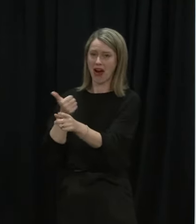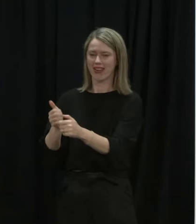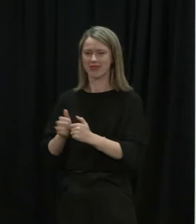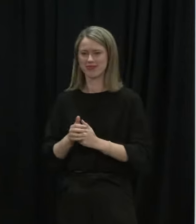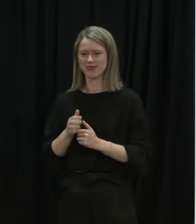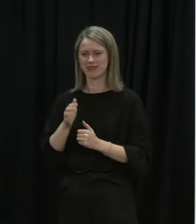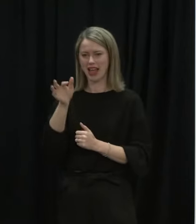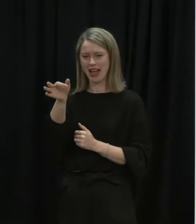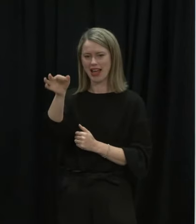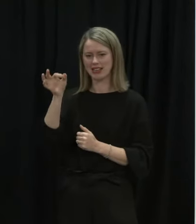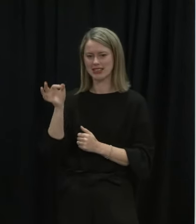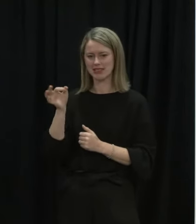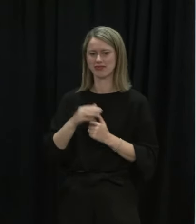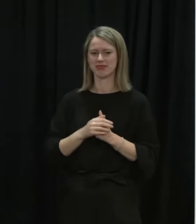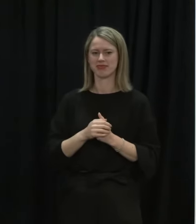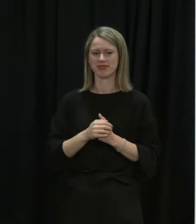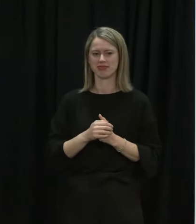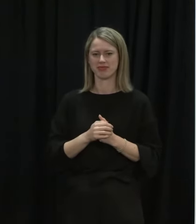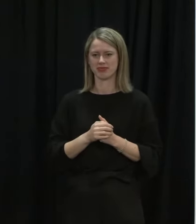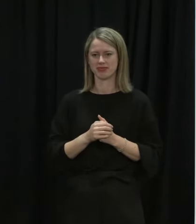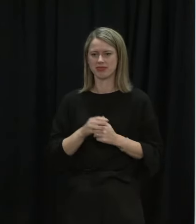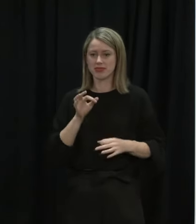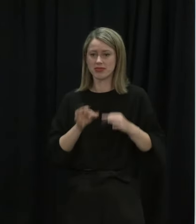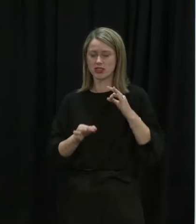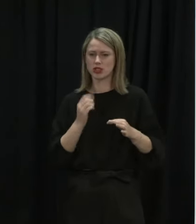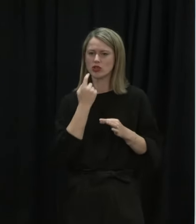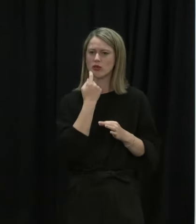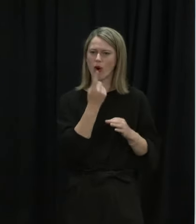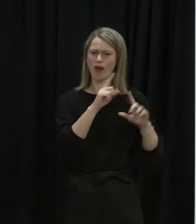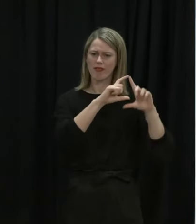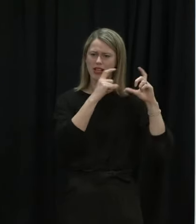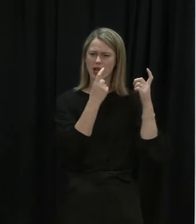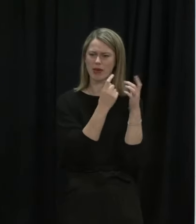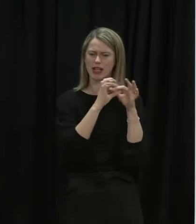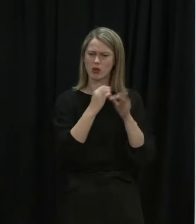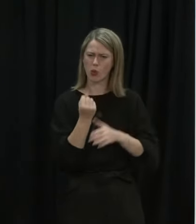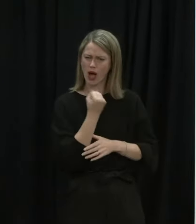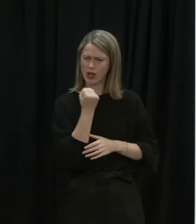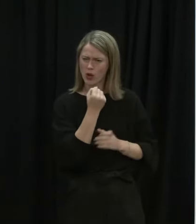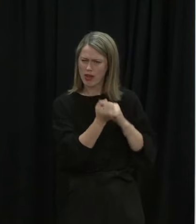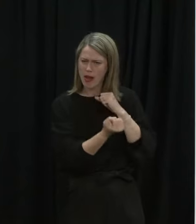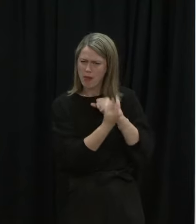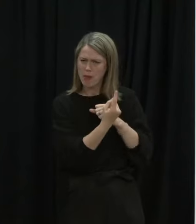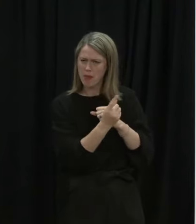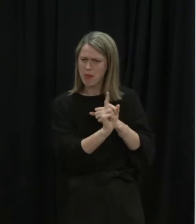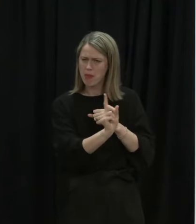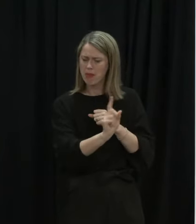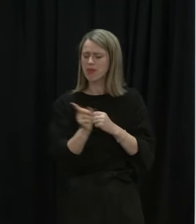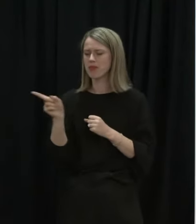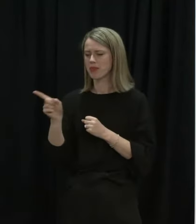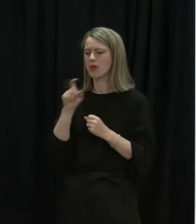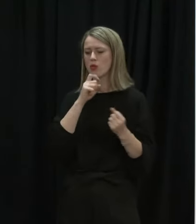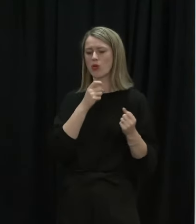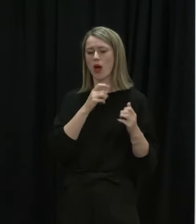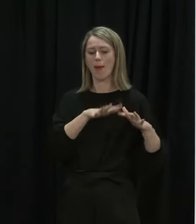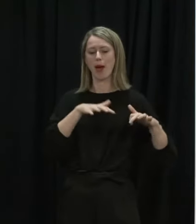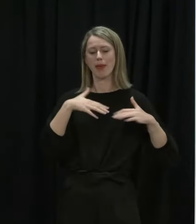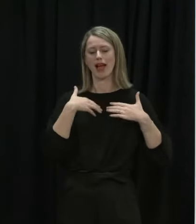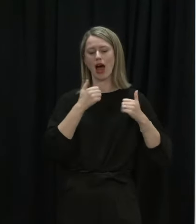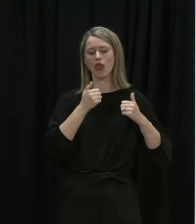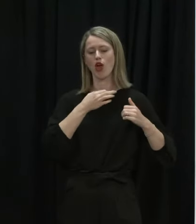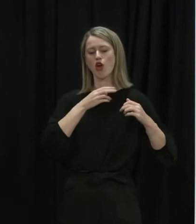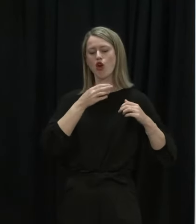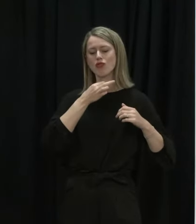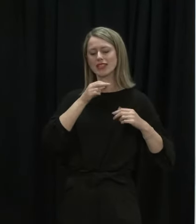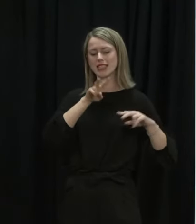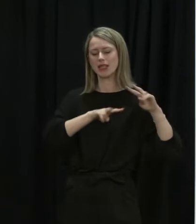is the decision for cabinet tomorrow still around the Waikato is that still on your letter so the advice we'll get the public health risk assessment